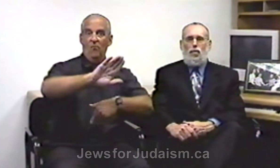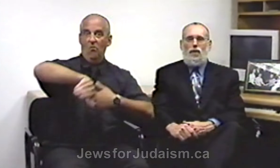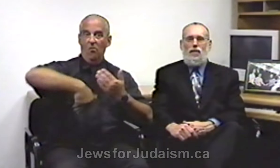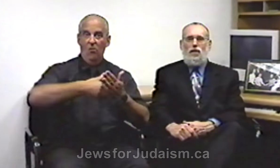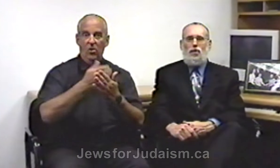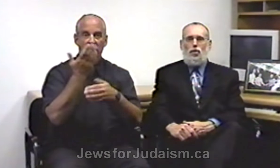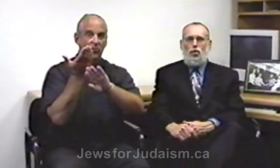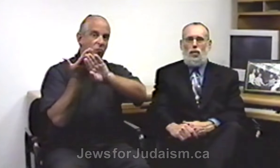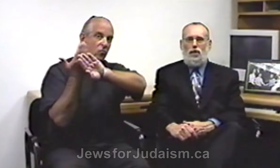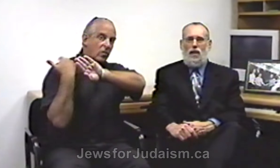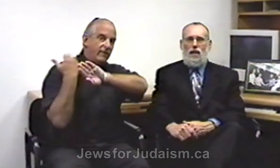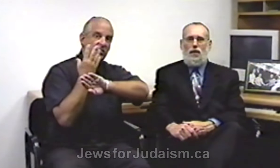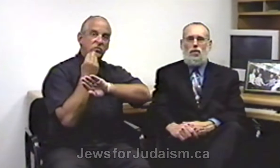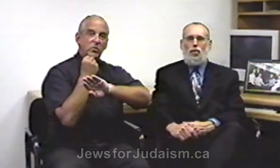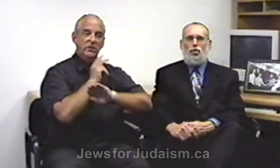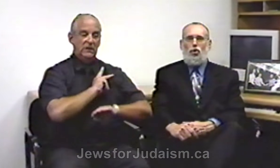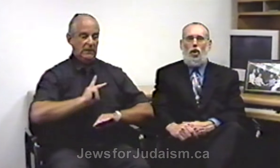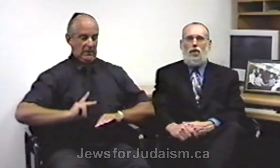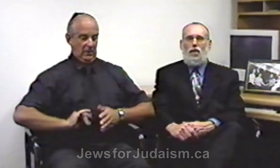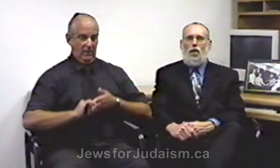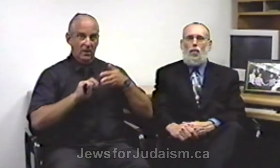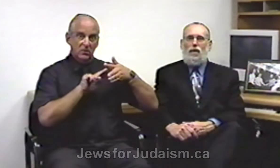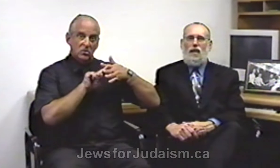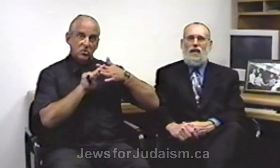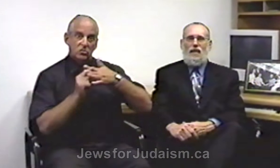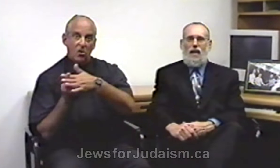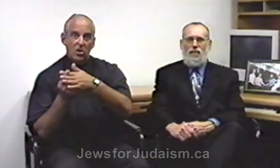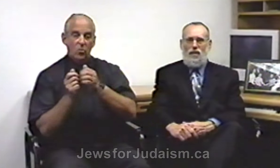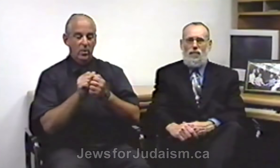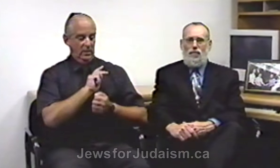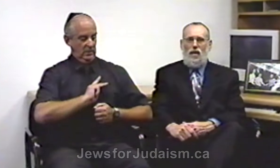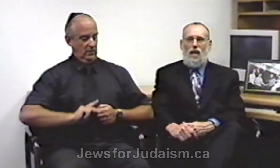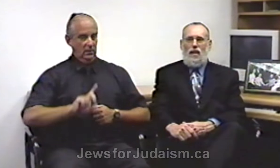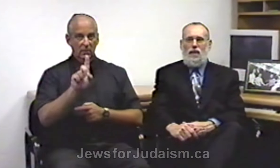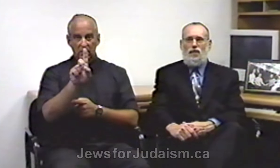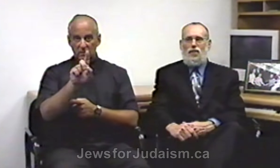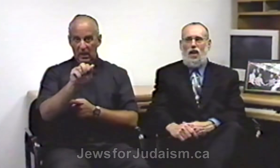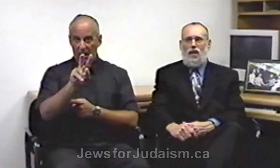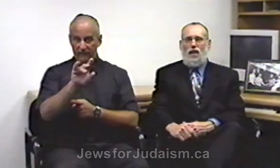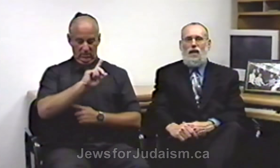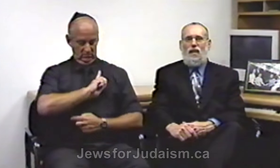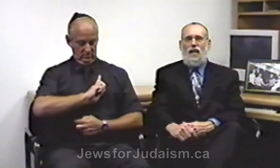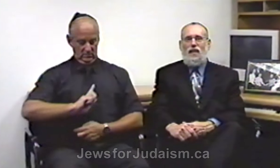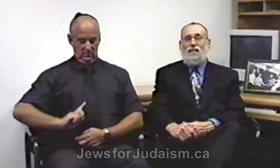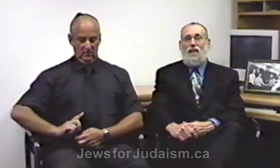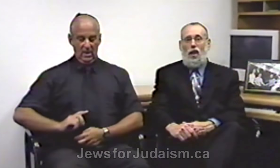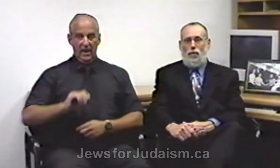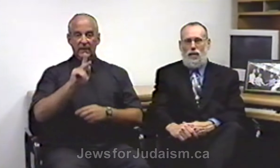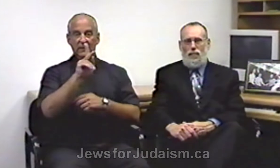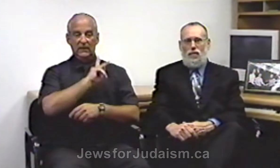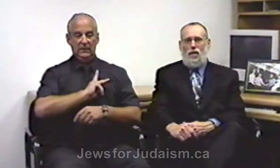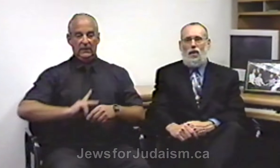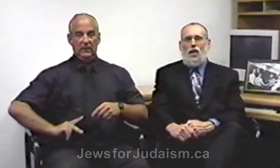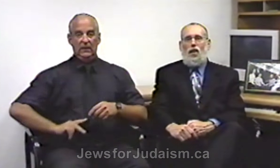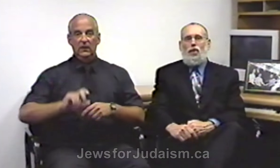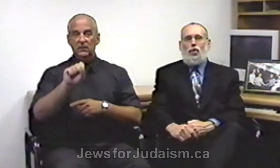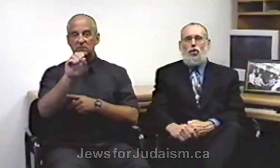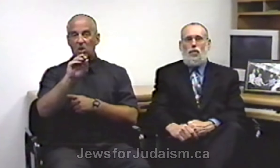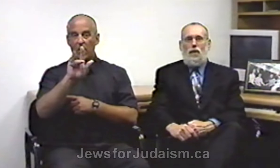previous Jewish kings who started with King David and his son, King Solomon. The term